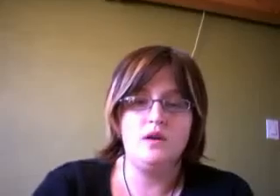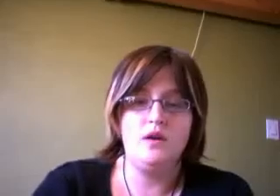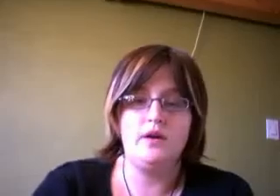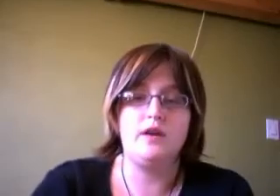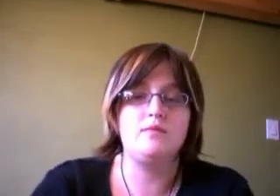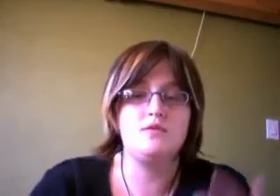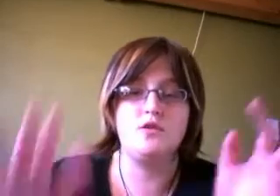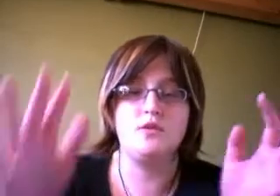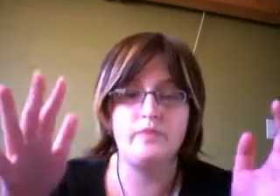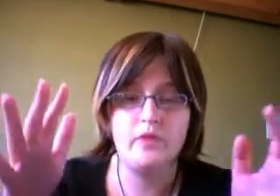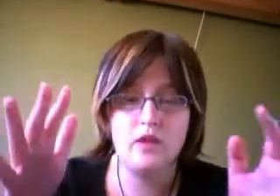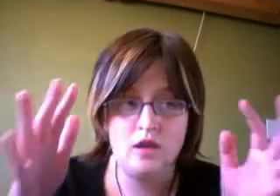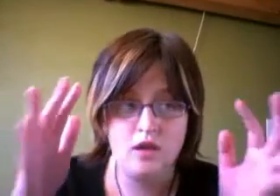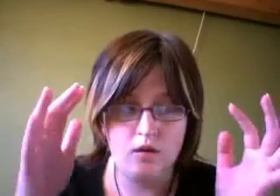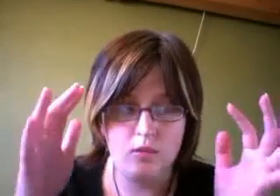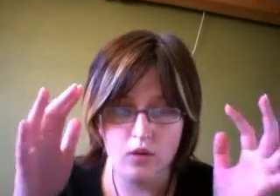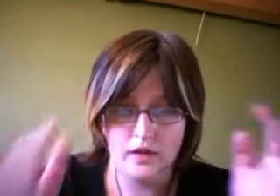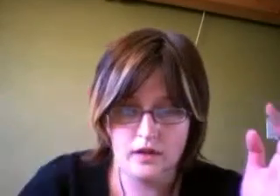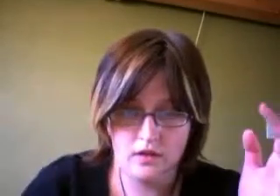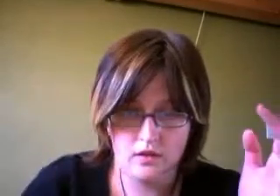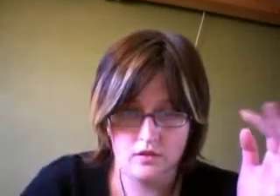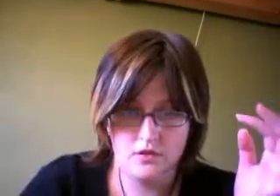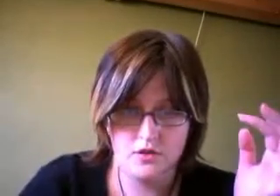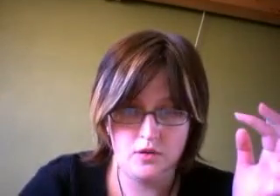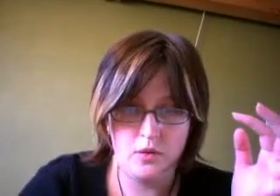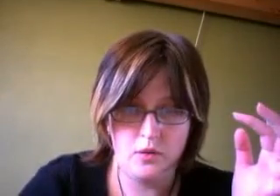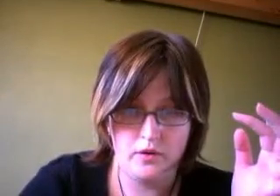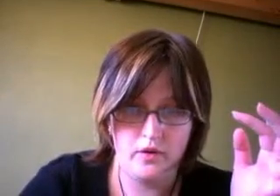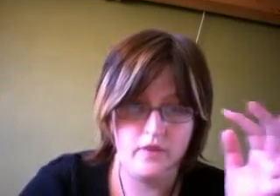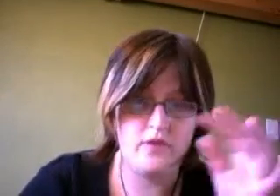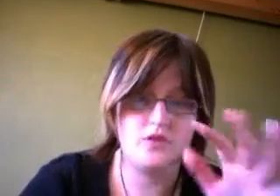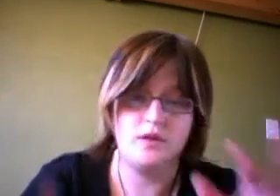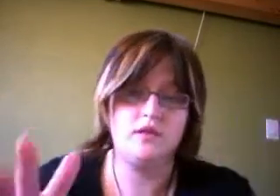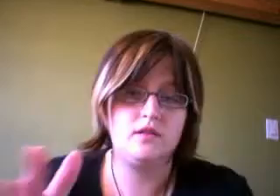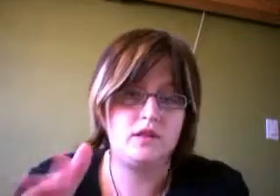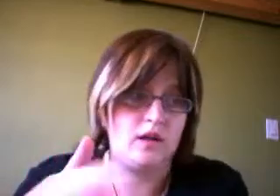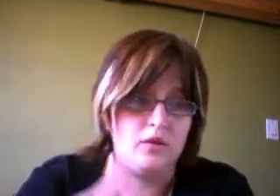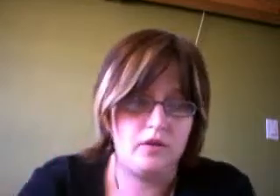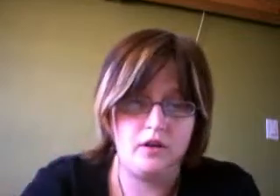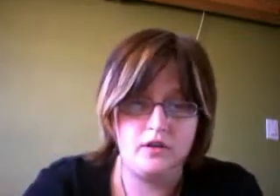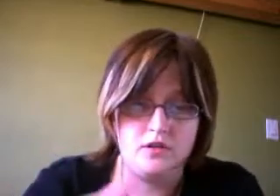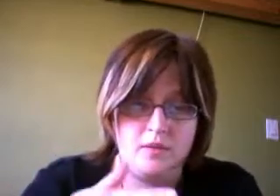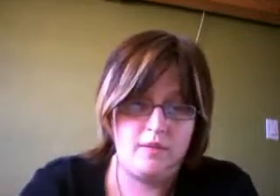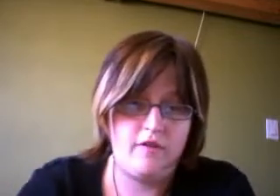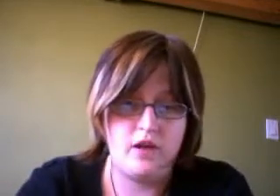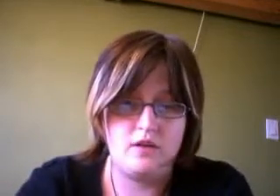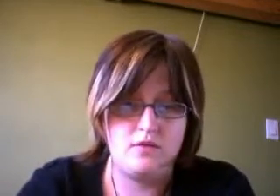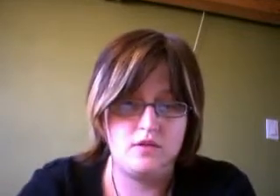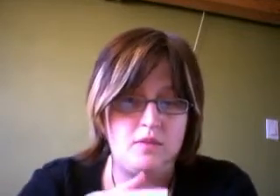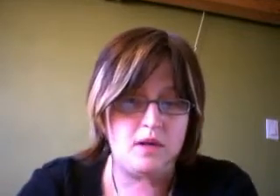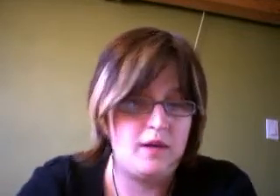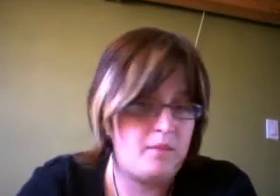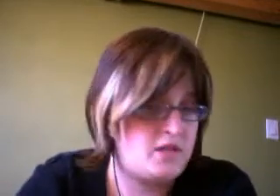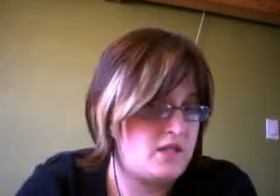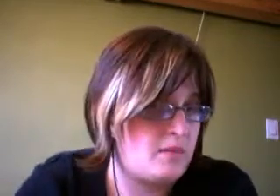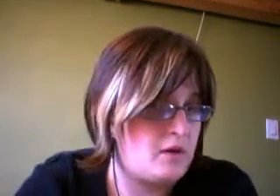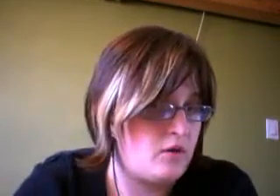Okay, so I'm walking to the corner of the street that I work on to meet my friend who's going to pick me up and take me home